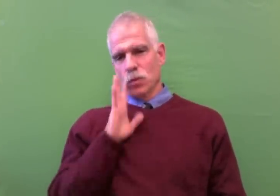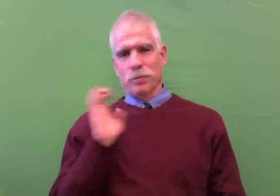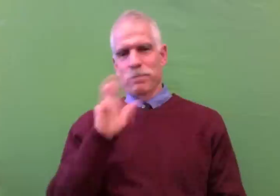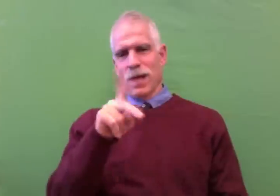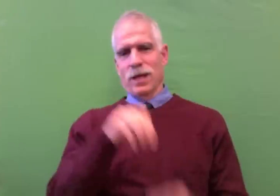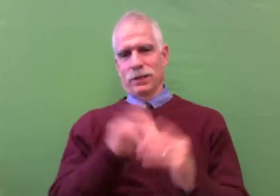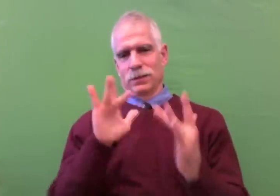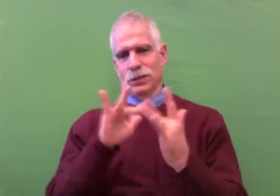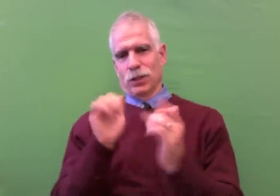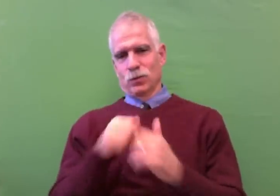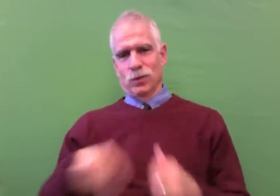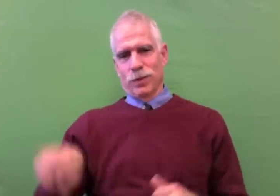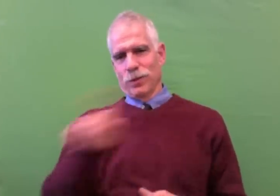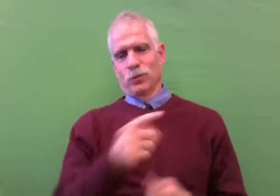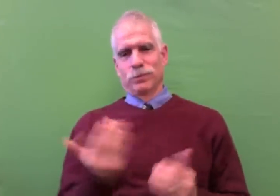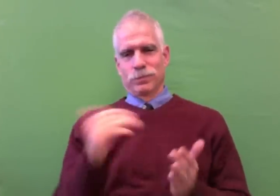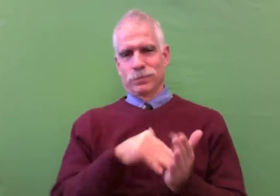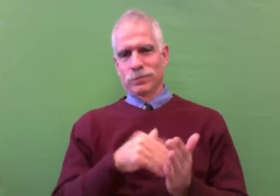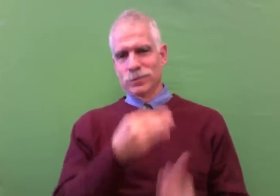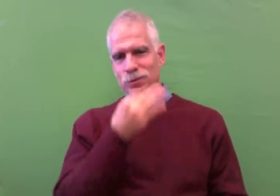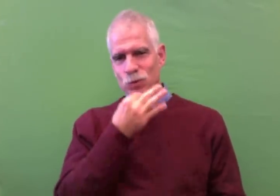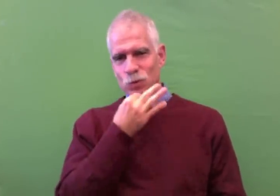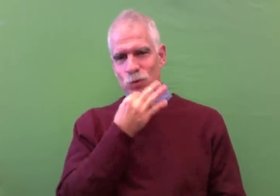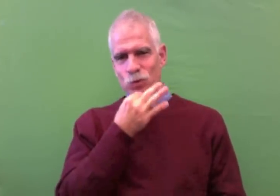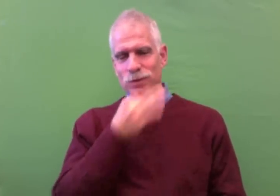and we will be back in touch with you all again soon.